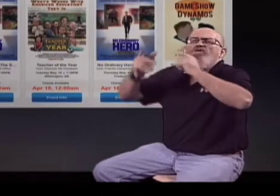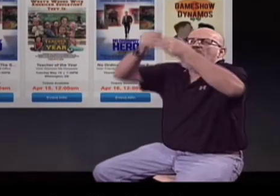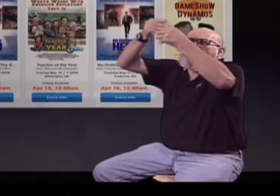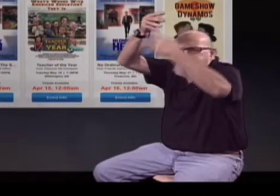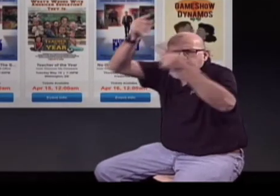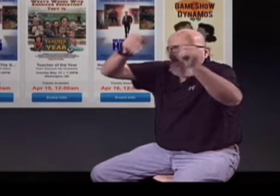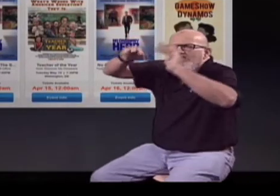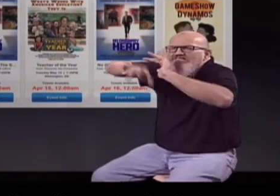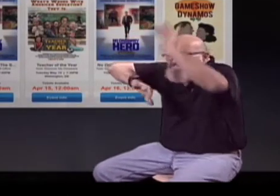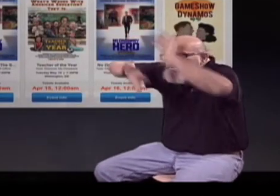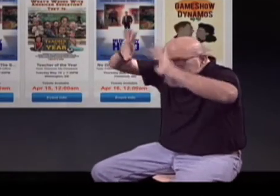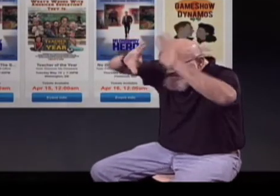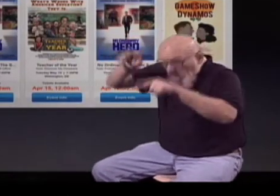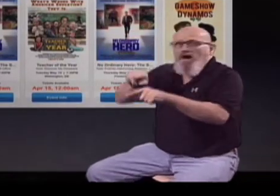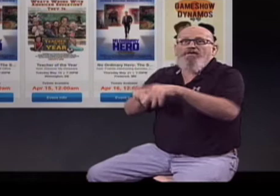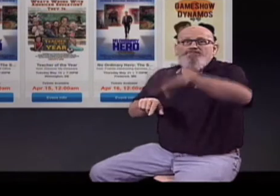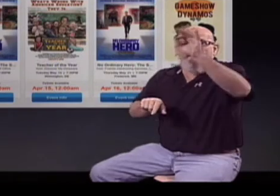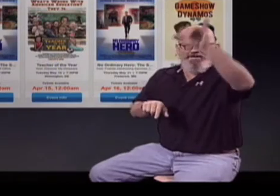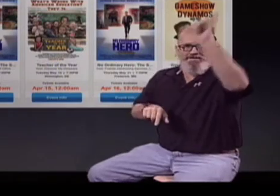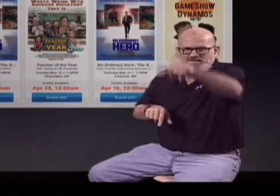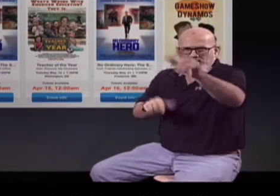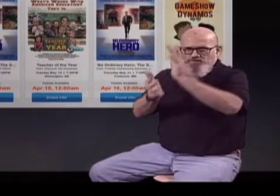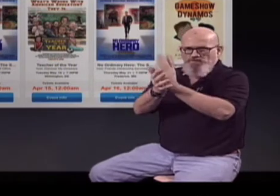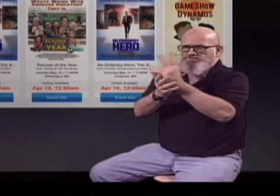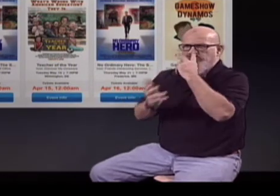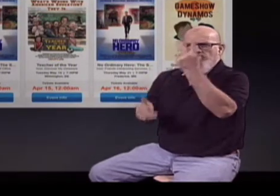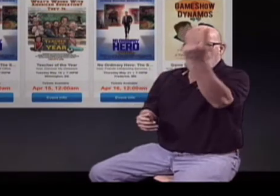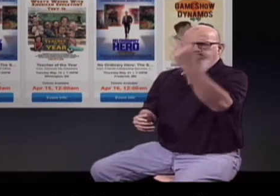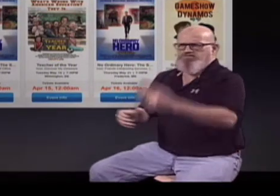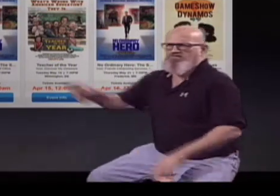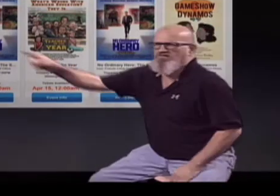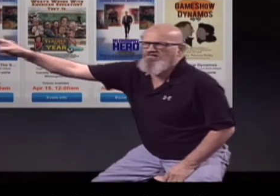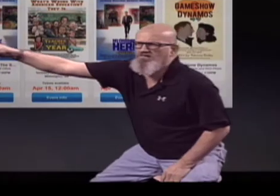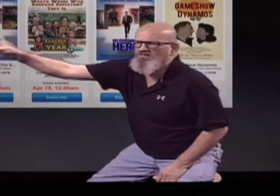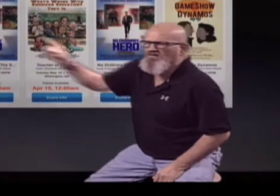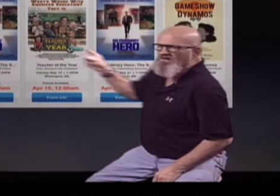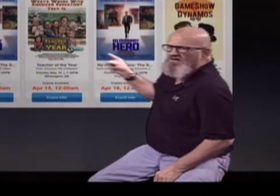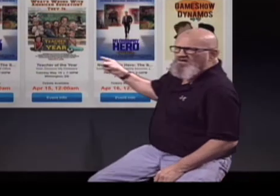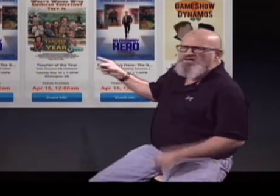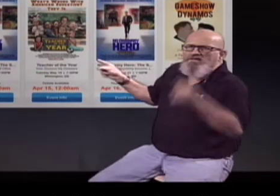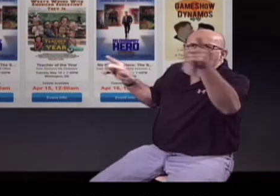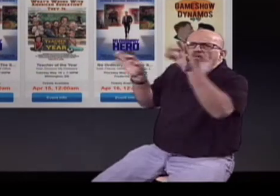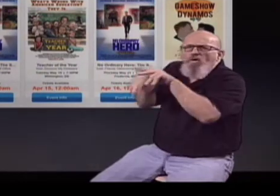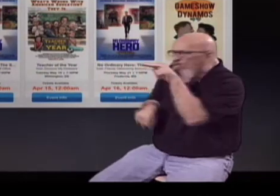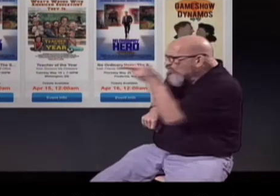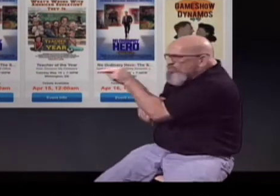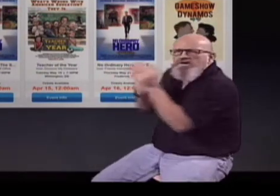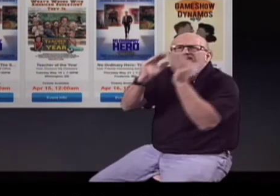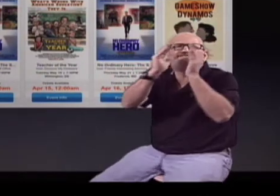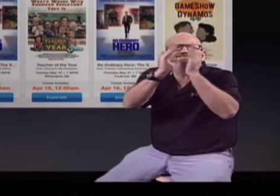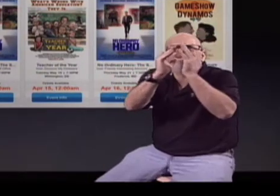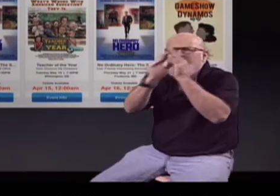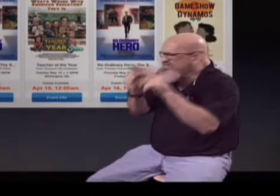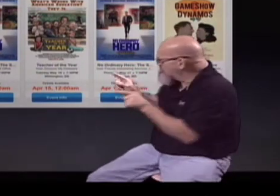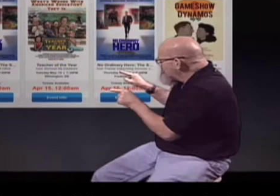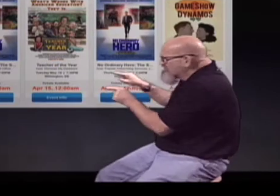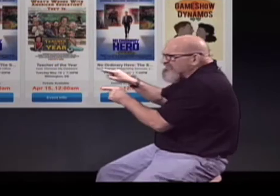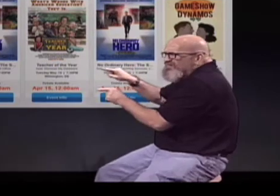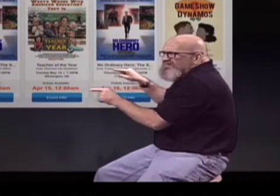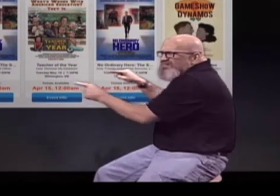There'll be a variety of movies there and you need to find the movie that that I'm talking about, Super Daffy, and make sure